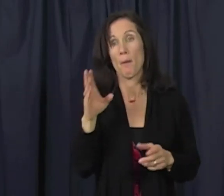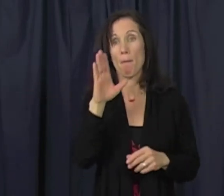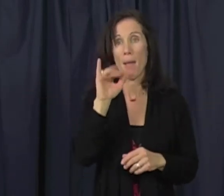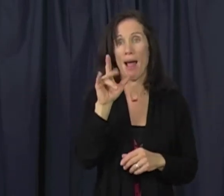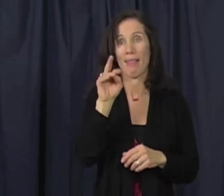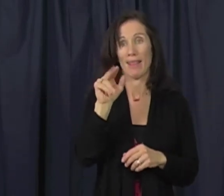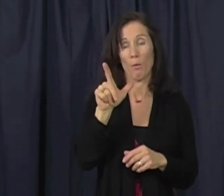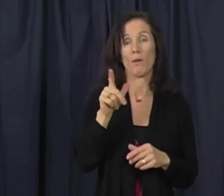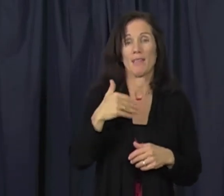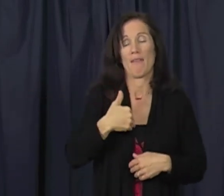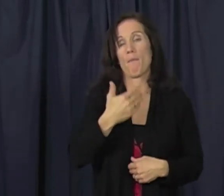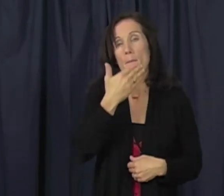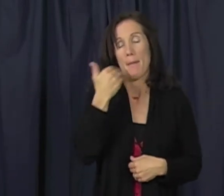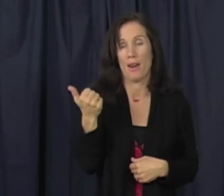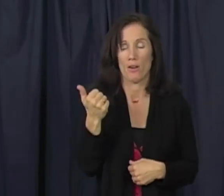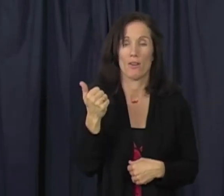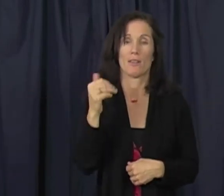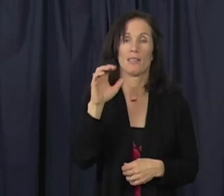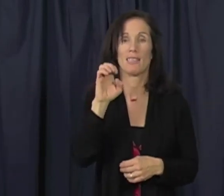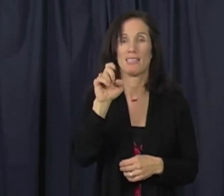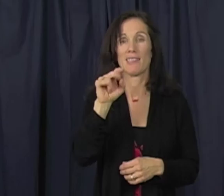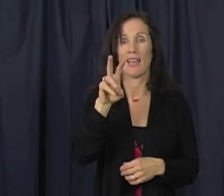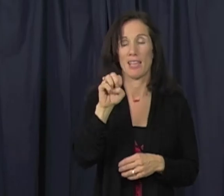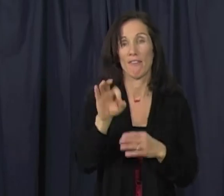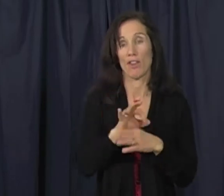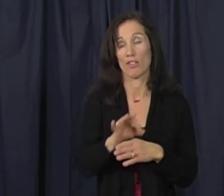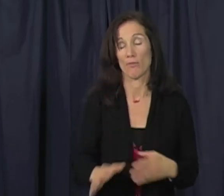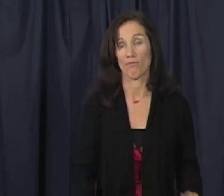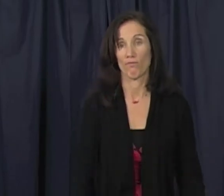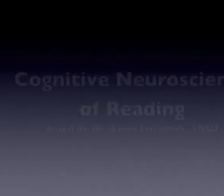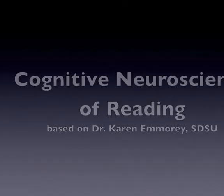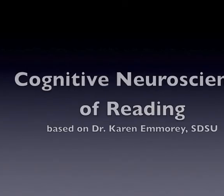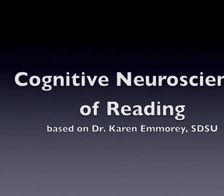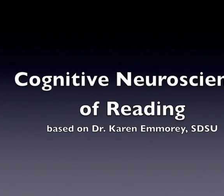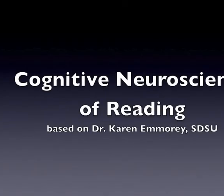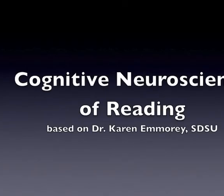the end. So bilinguals essentially have better executive function.